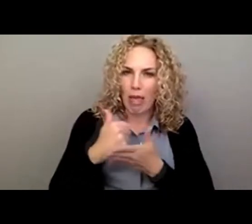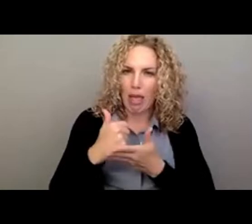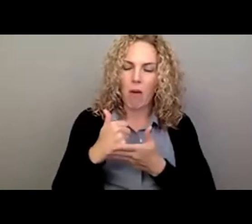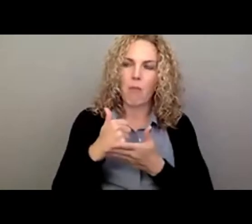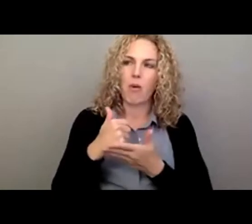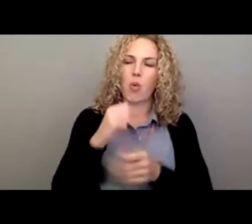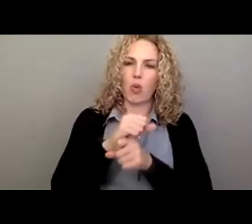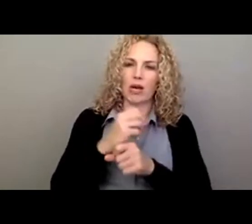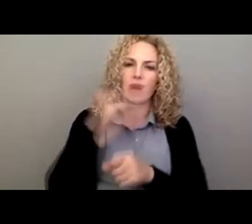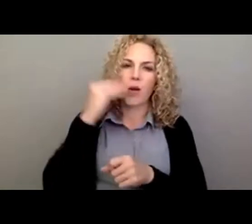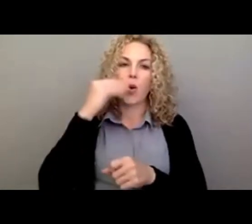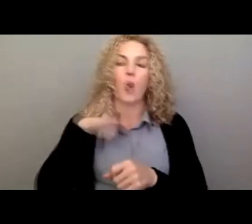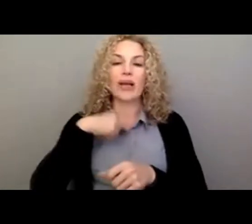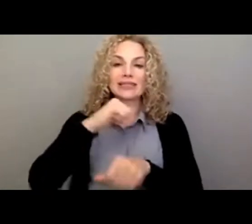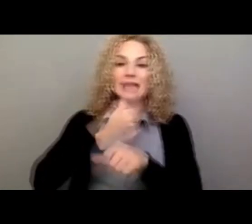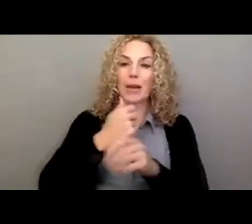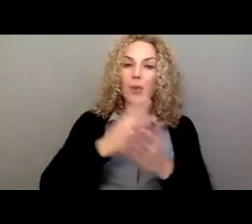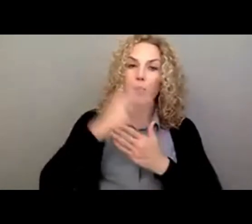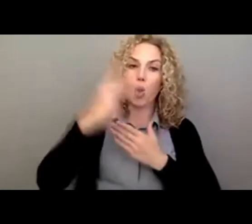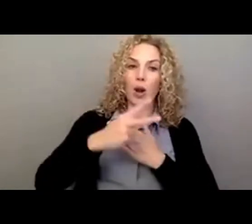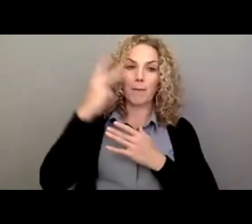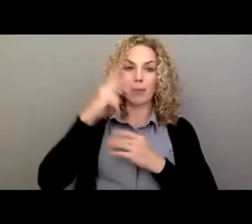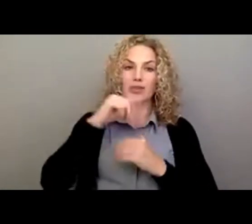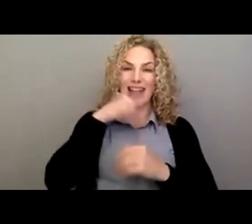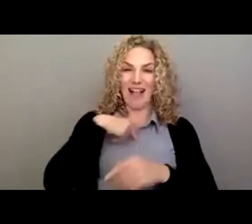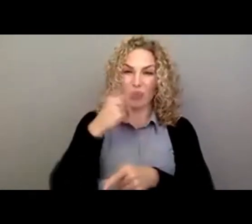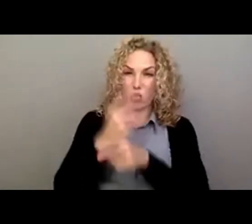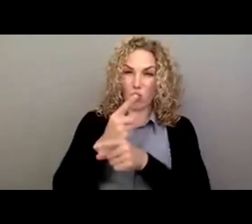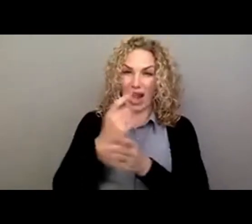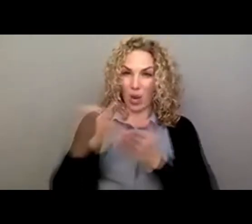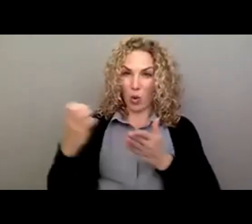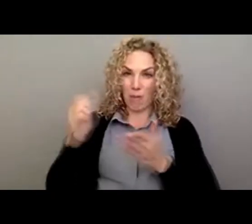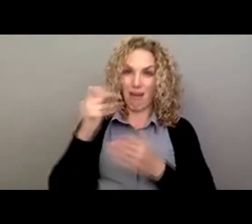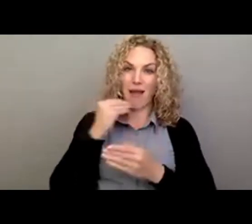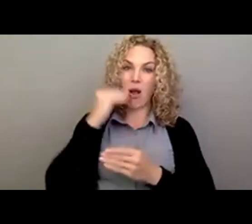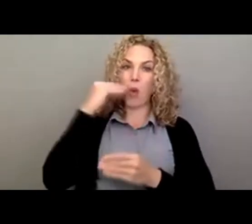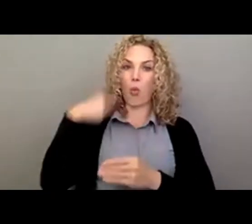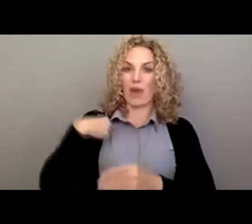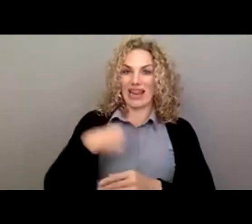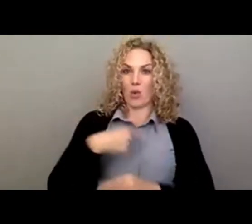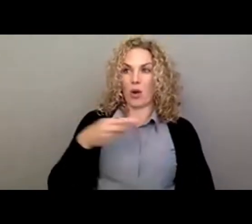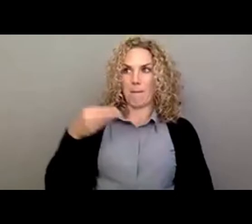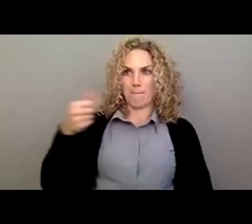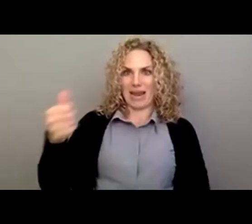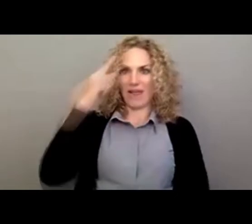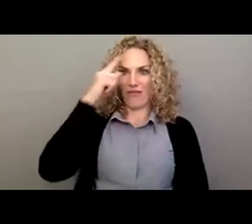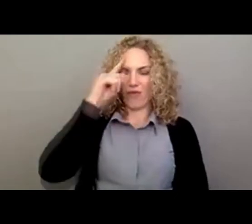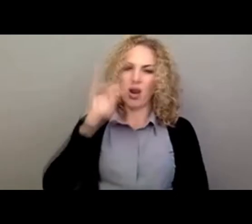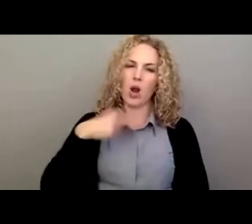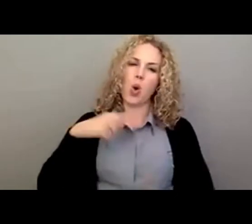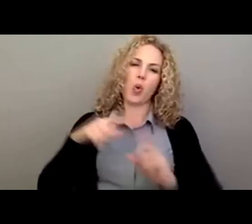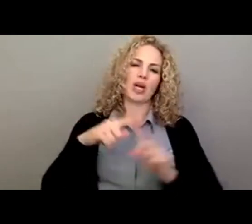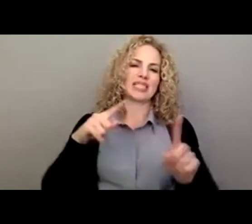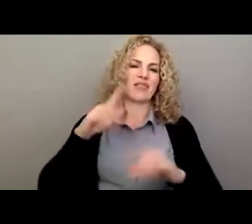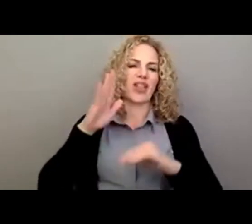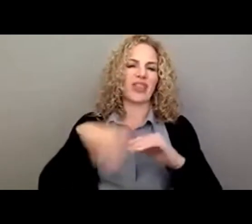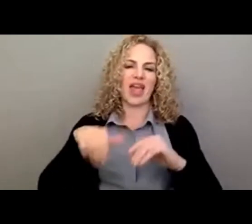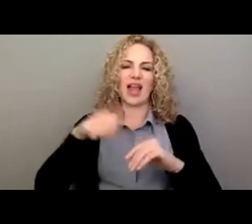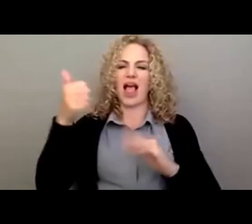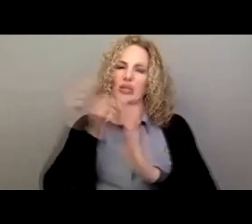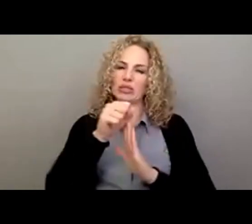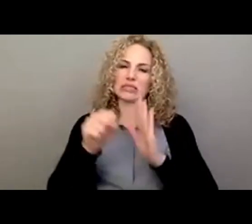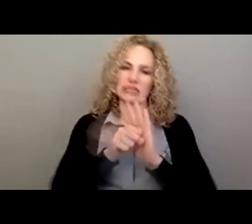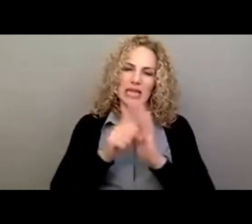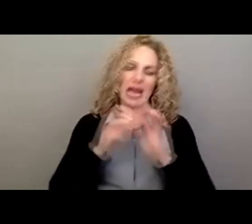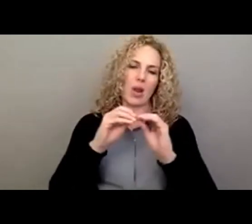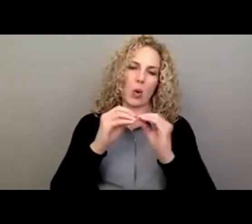a program where if people didn't have the right equipment at home, we would pay for it. Now we're different than a lot of other state organizations